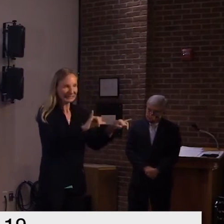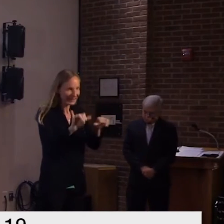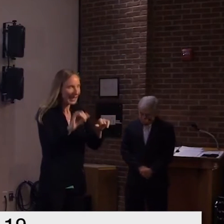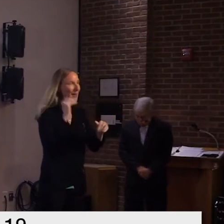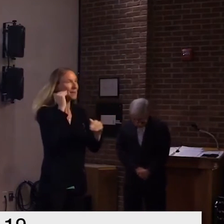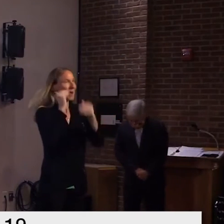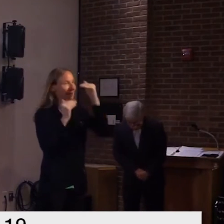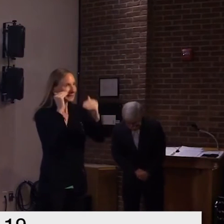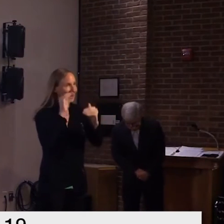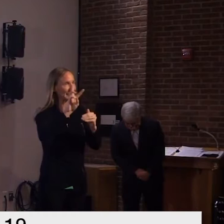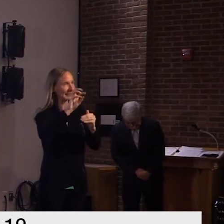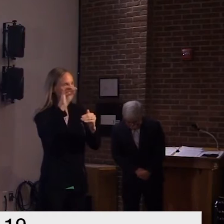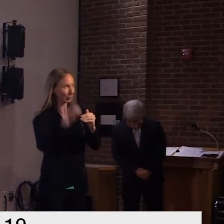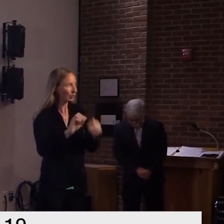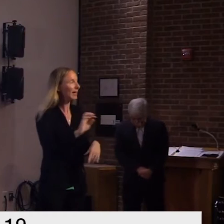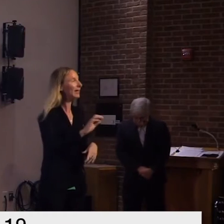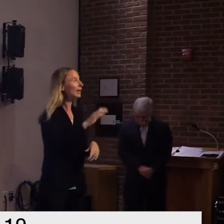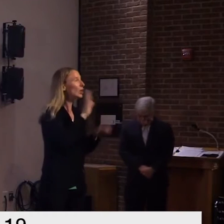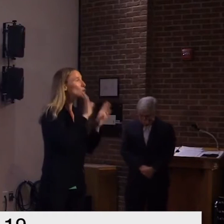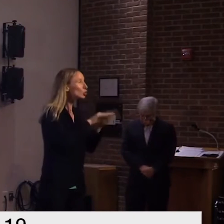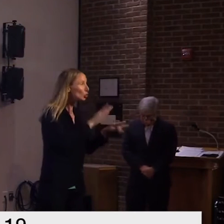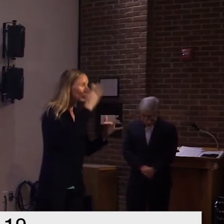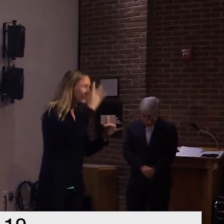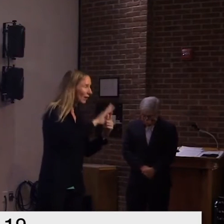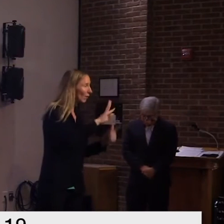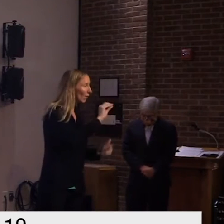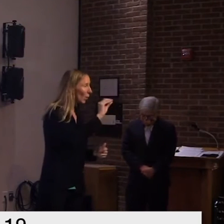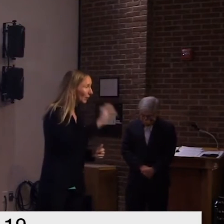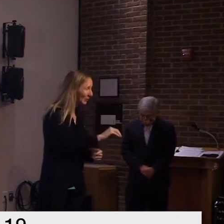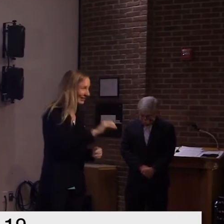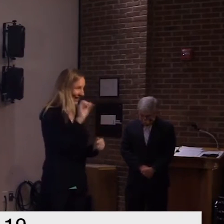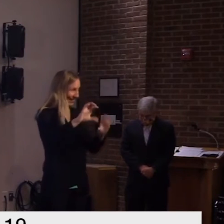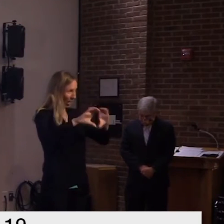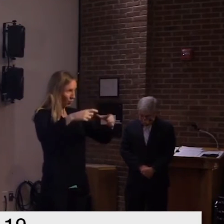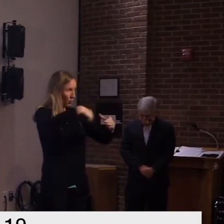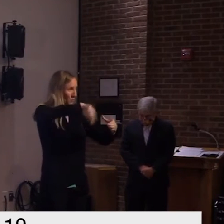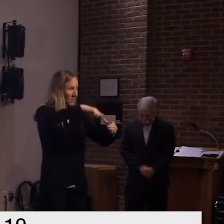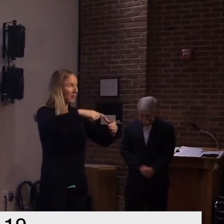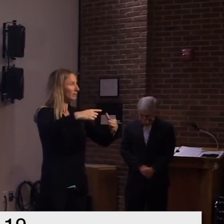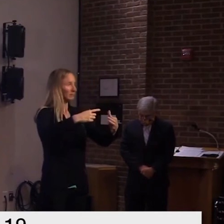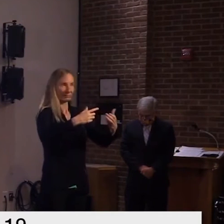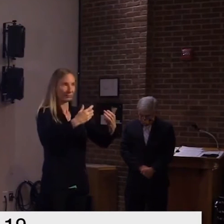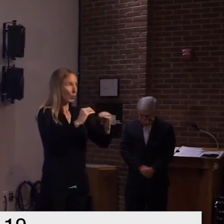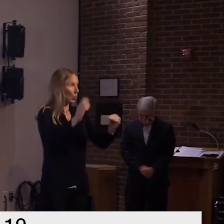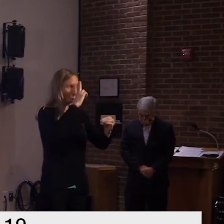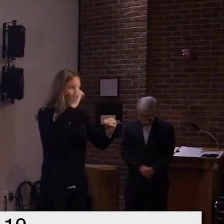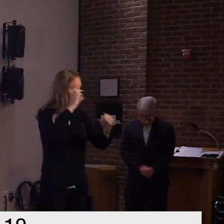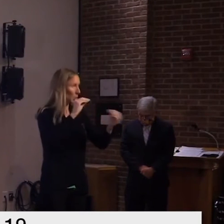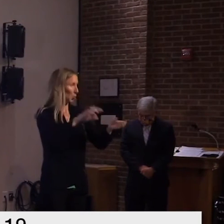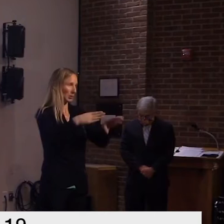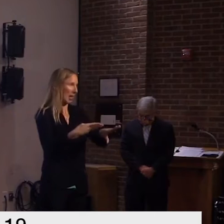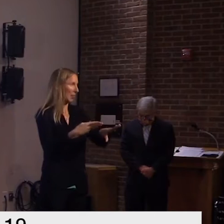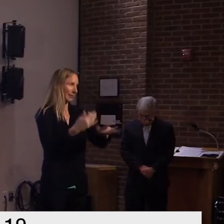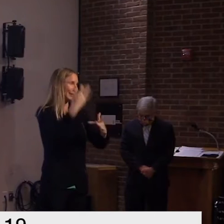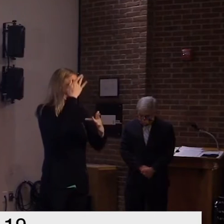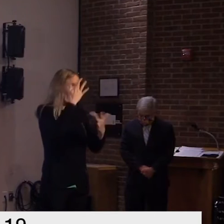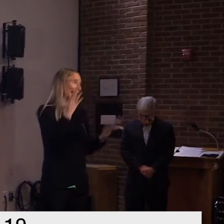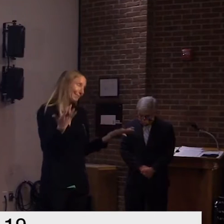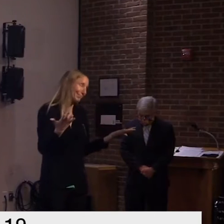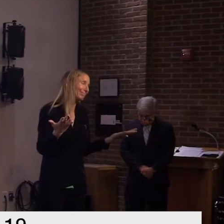40 approximately still no hospitalizations and no deaths and um